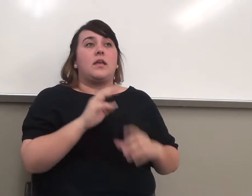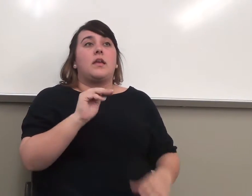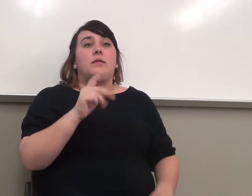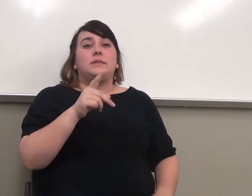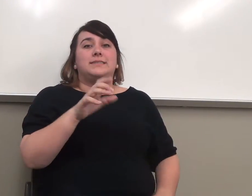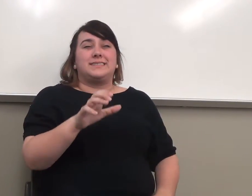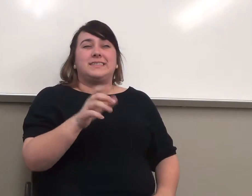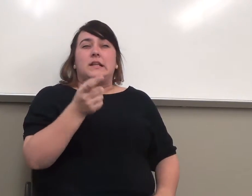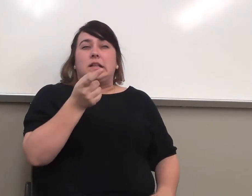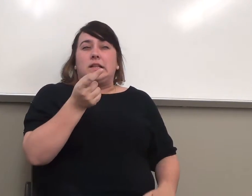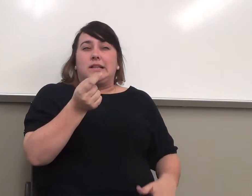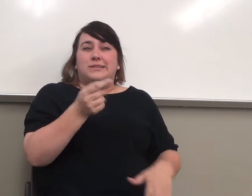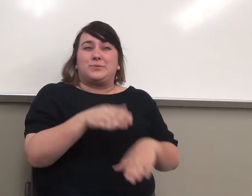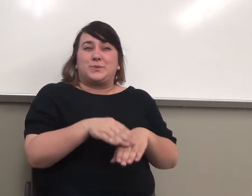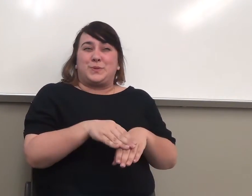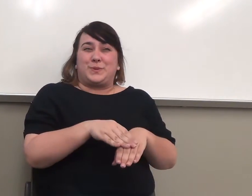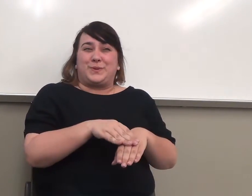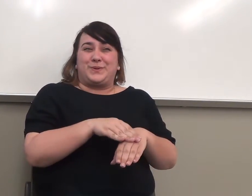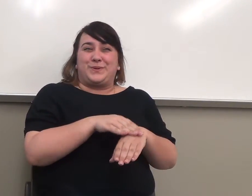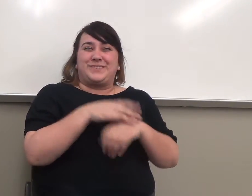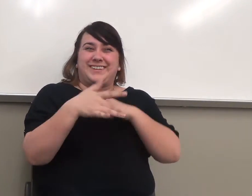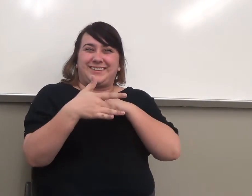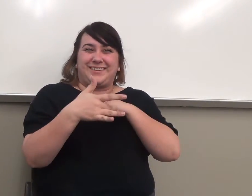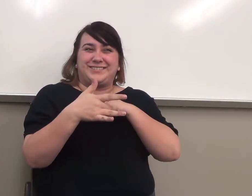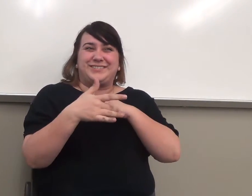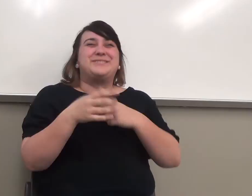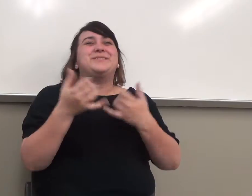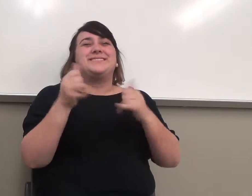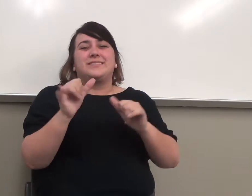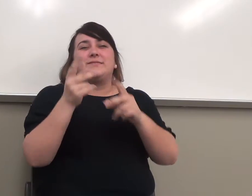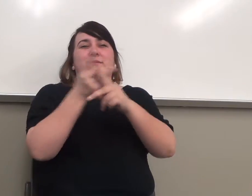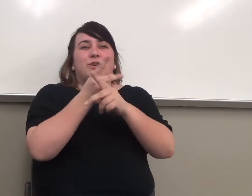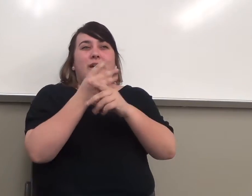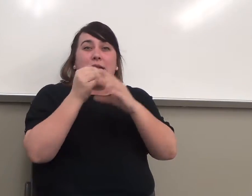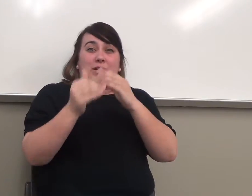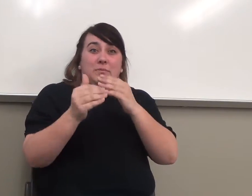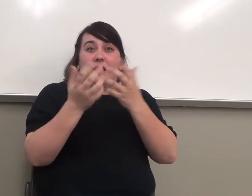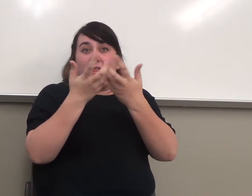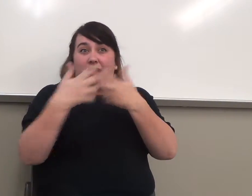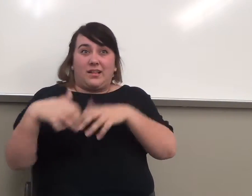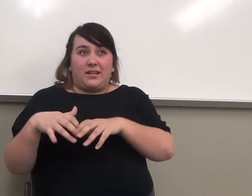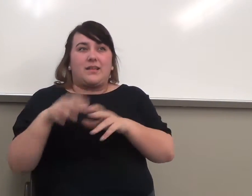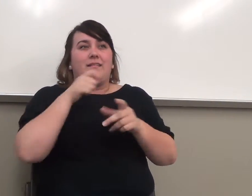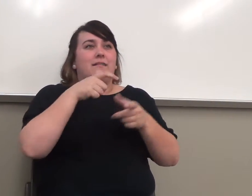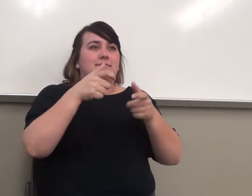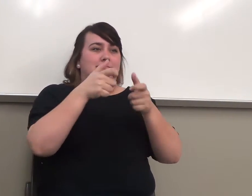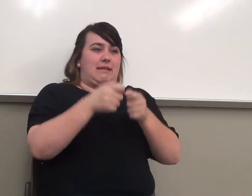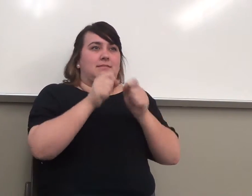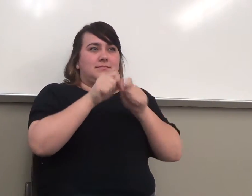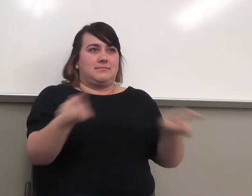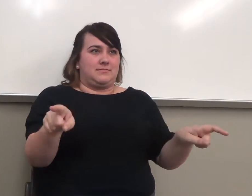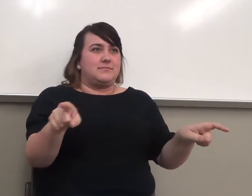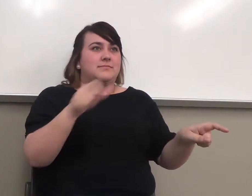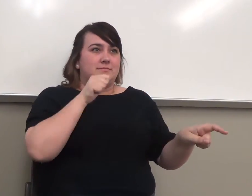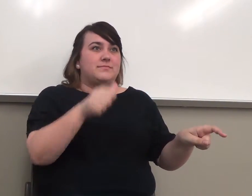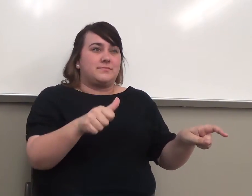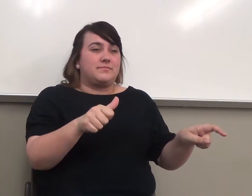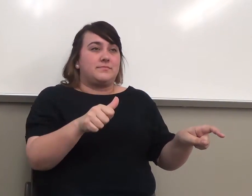slow on technology, so we're still working with email instead of text. Okay? If you need to email me,